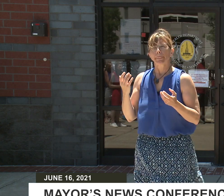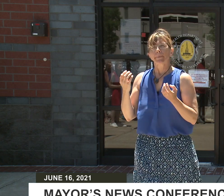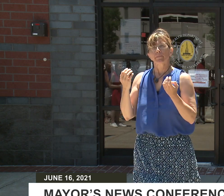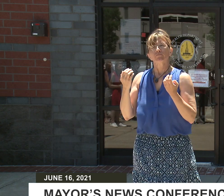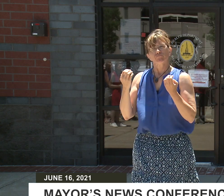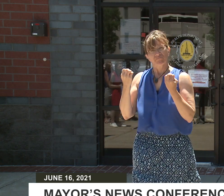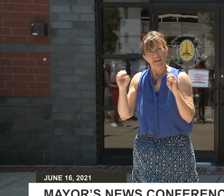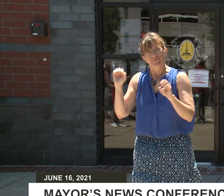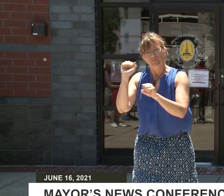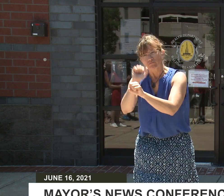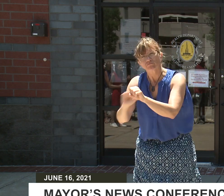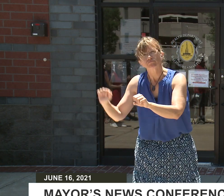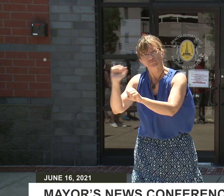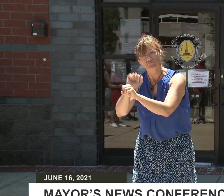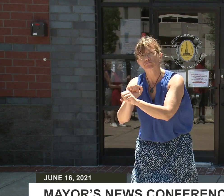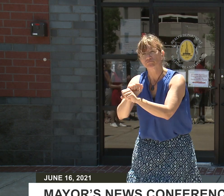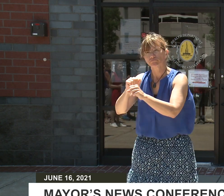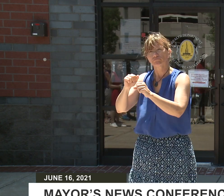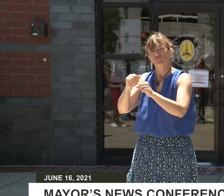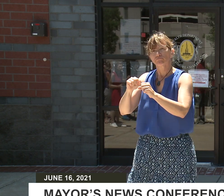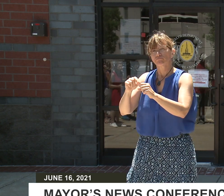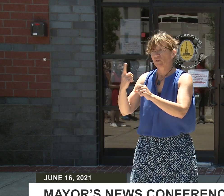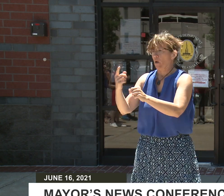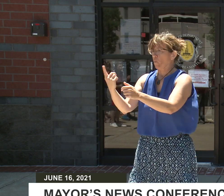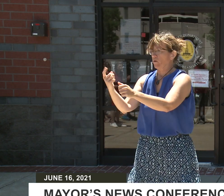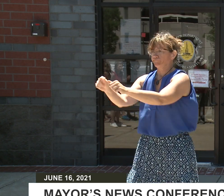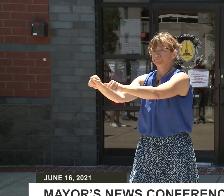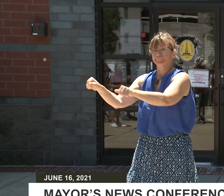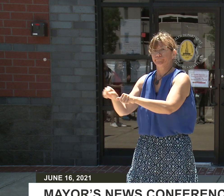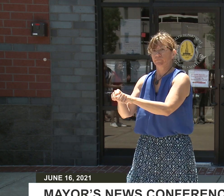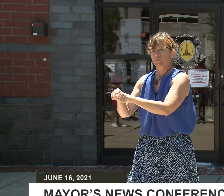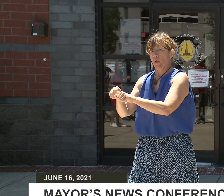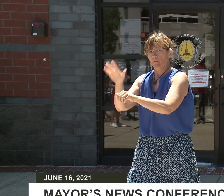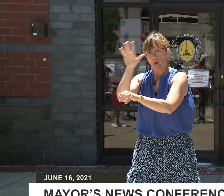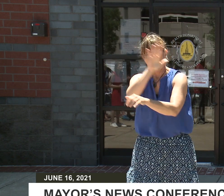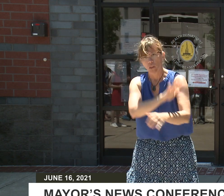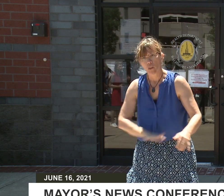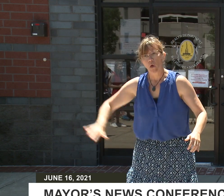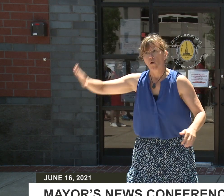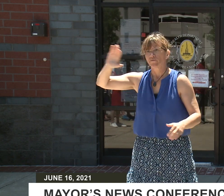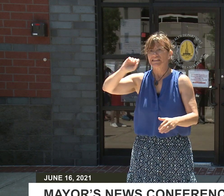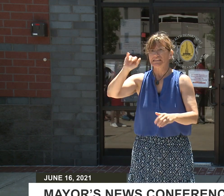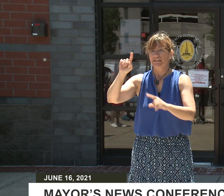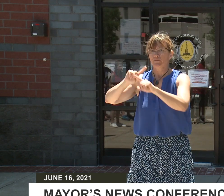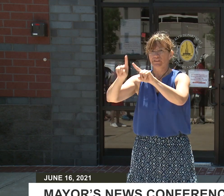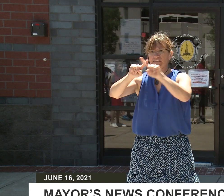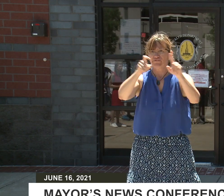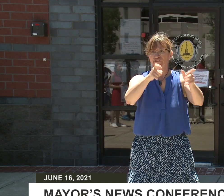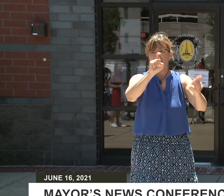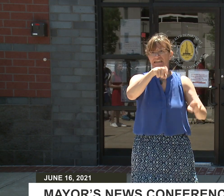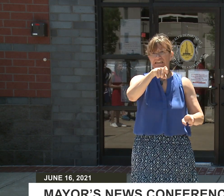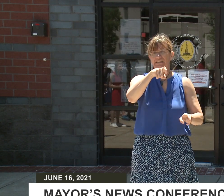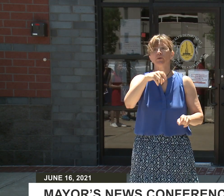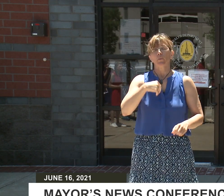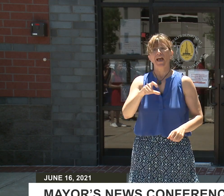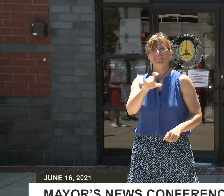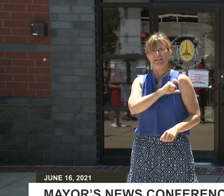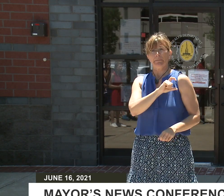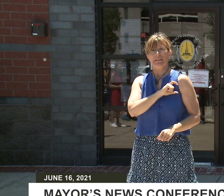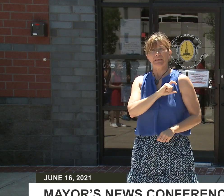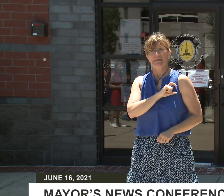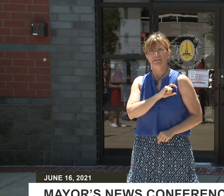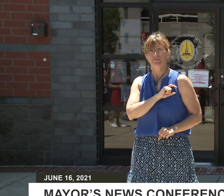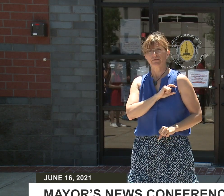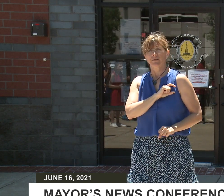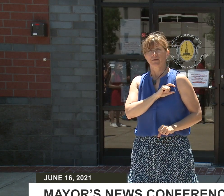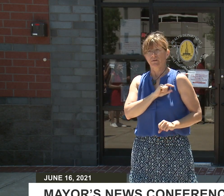across the city this weekend, because the way that we want to operate. And when you're talking about policing, we're not going to pick winners and losers. We're not